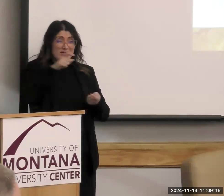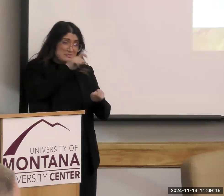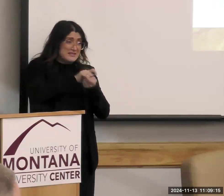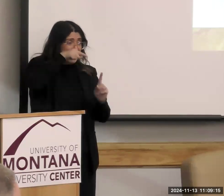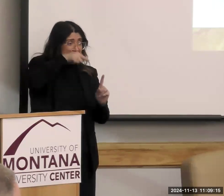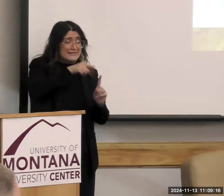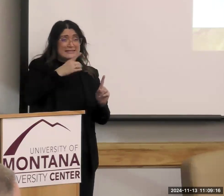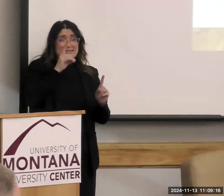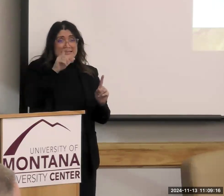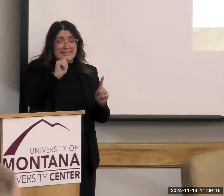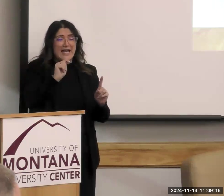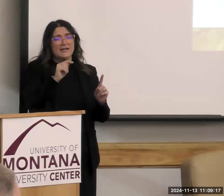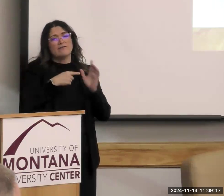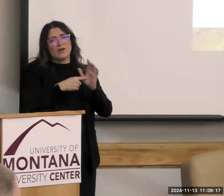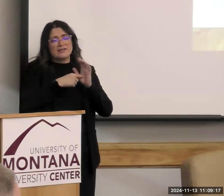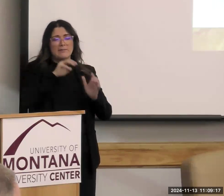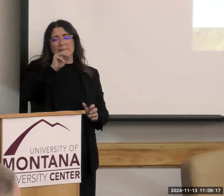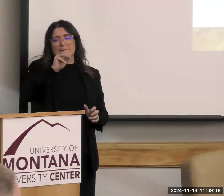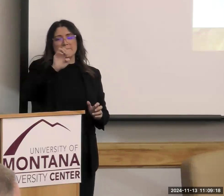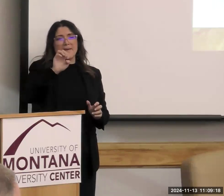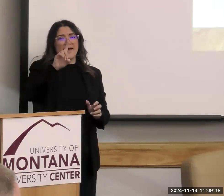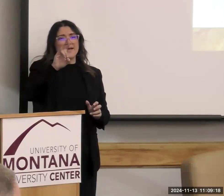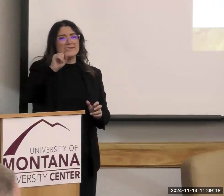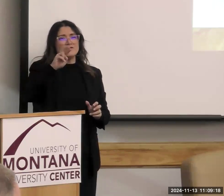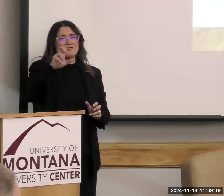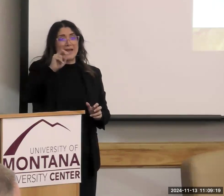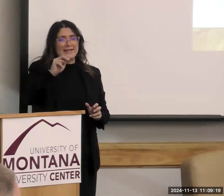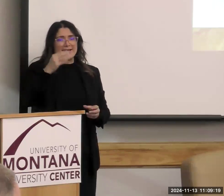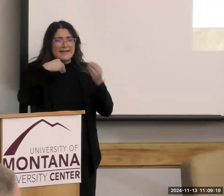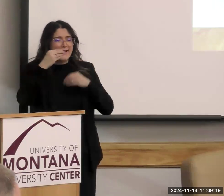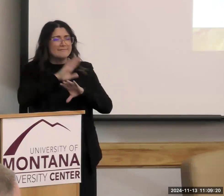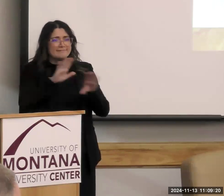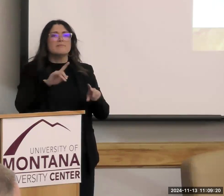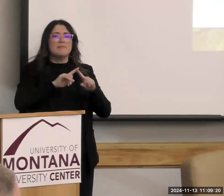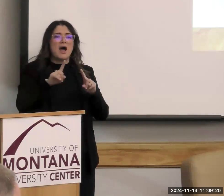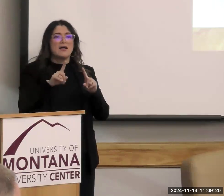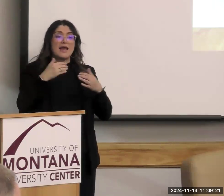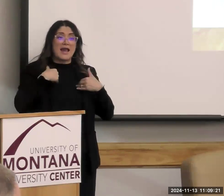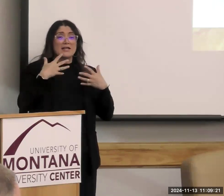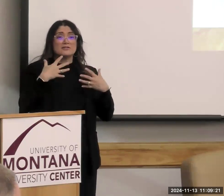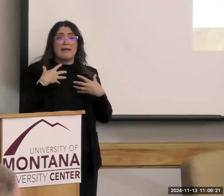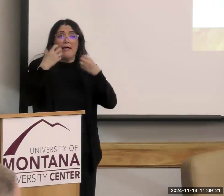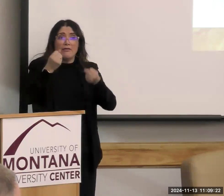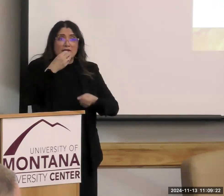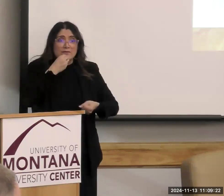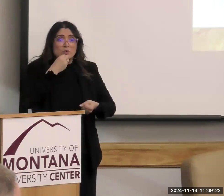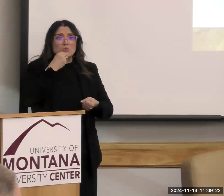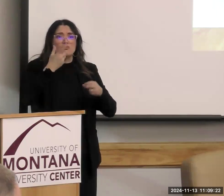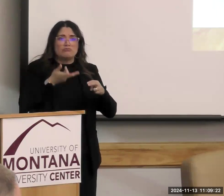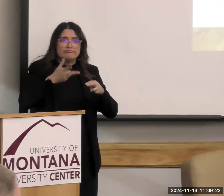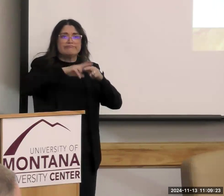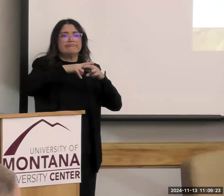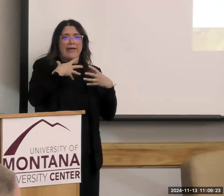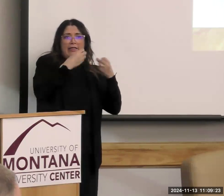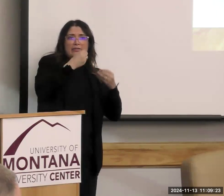saying a dietary pattern that includes healthy foods and reduces unhealthy foods in the diet. The